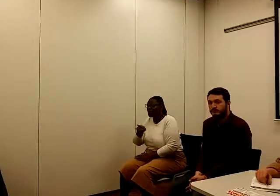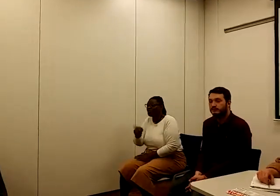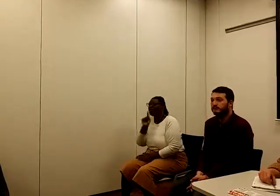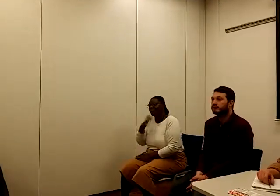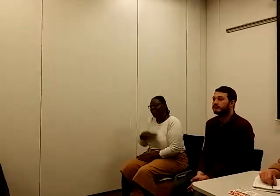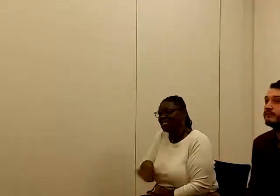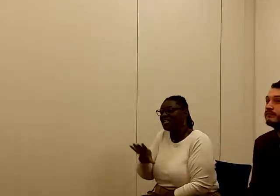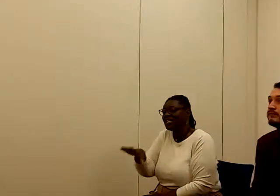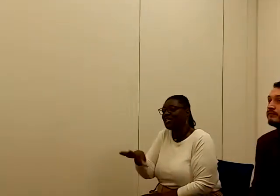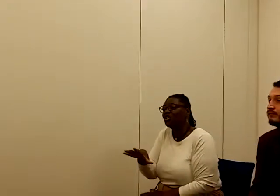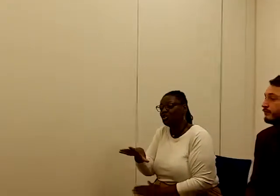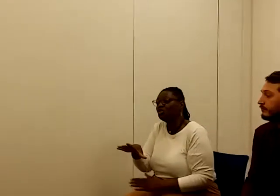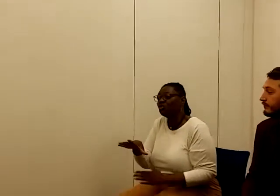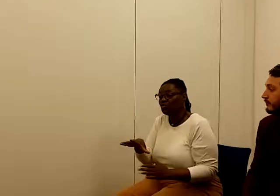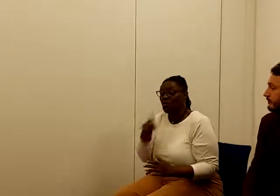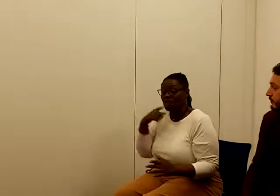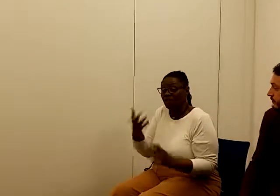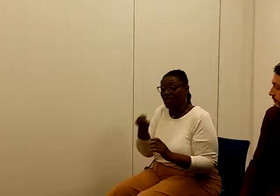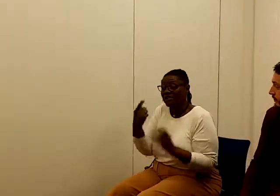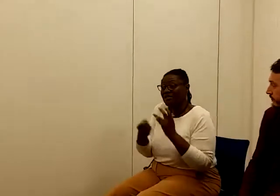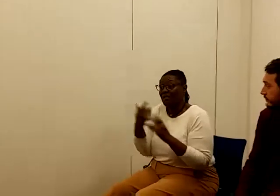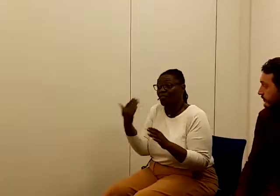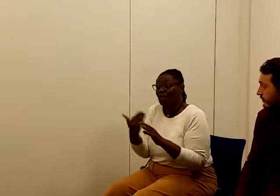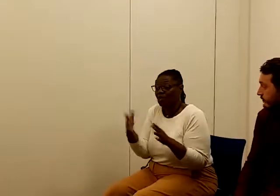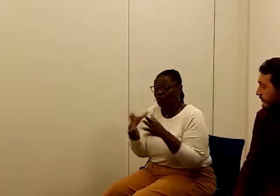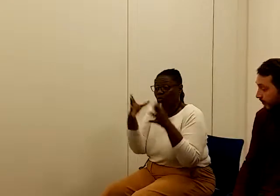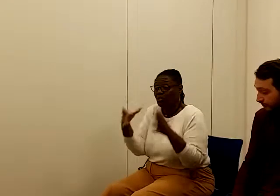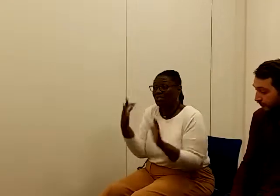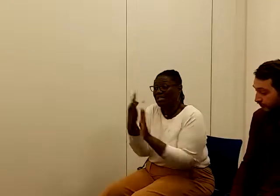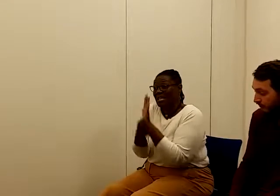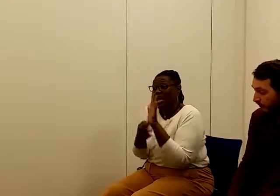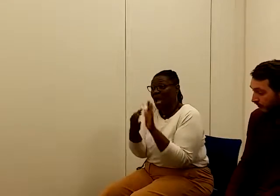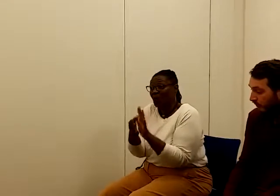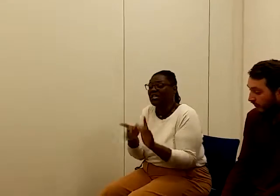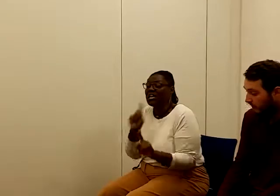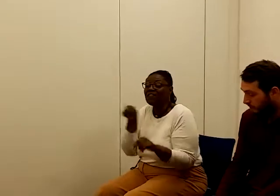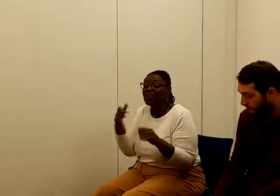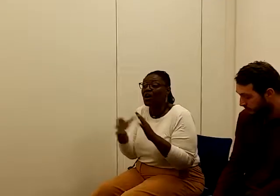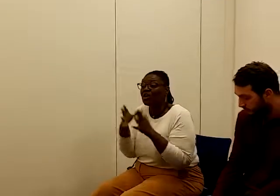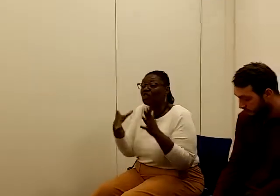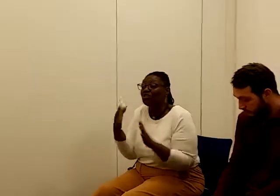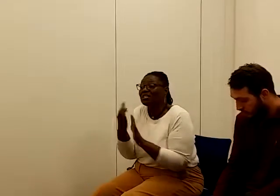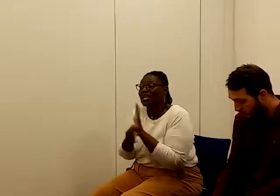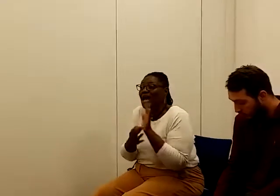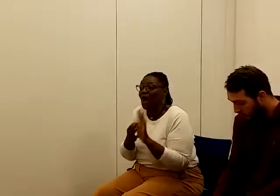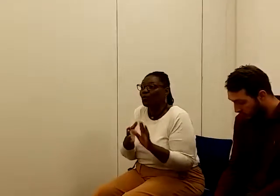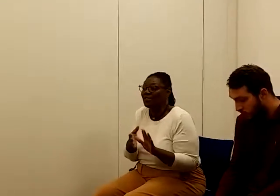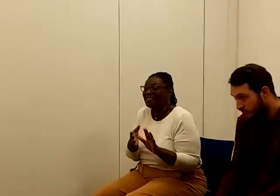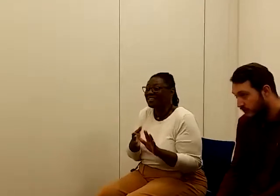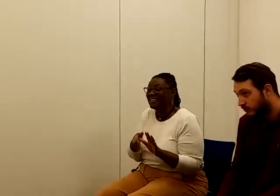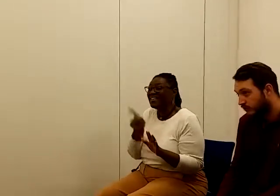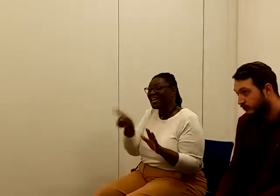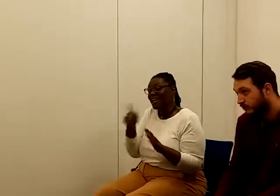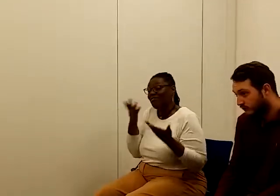need to, they need staff to through other jobs to increase their hours if they can, increase their hours in the current workplace.